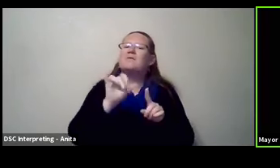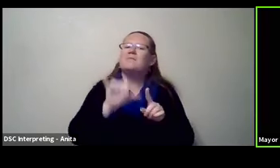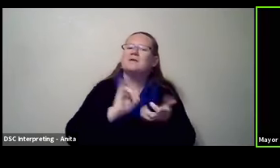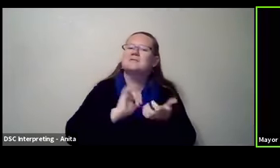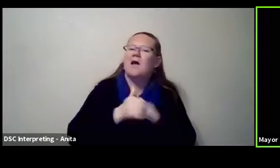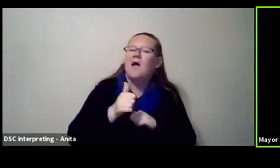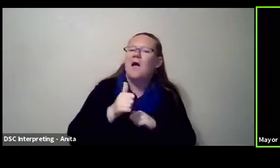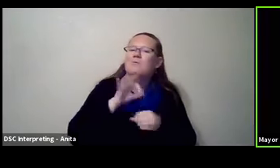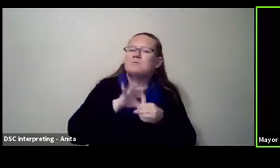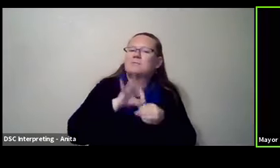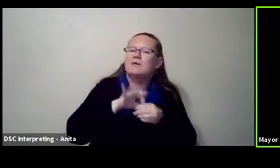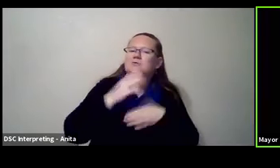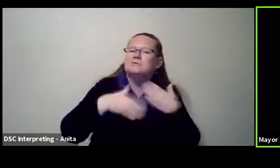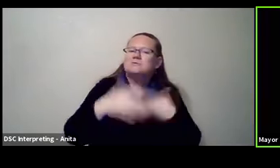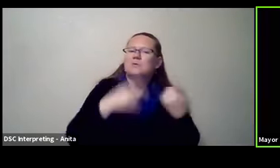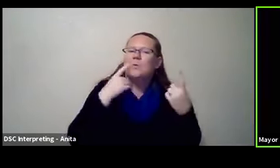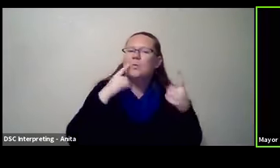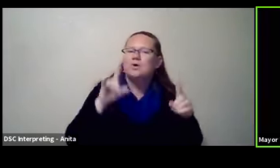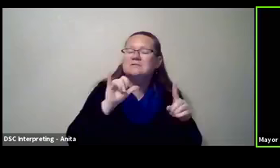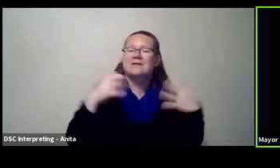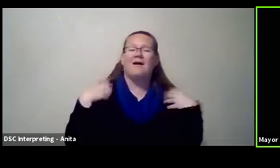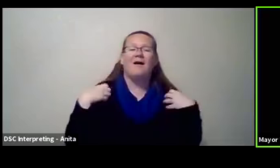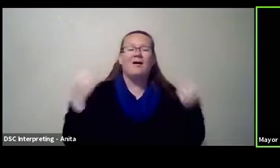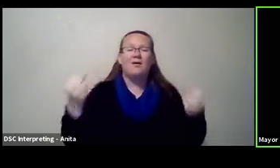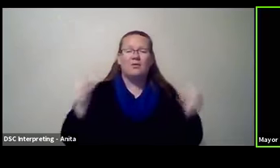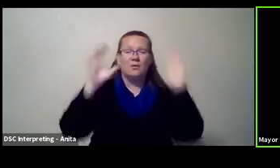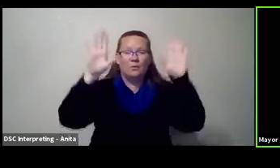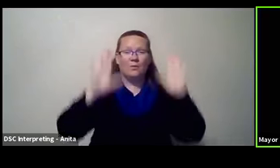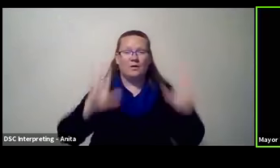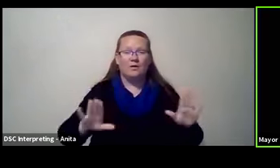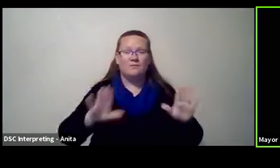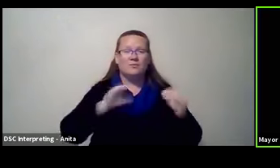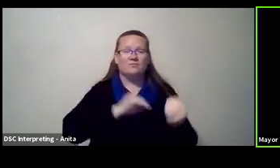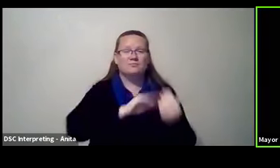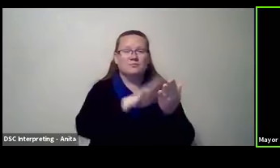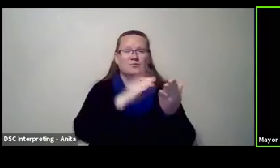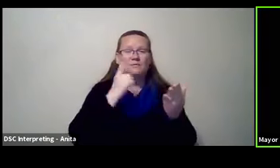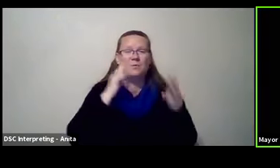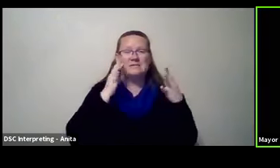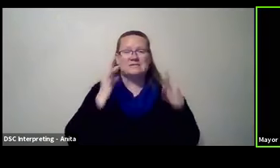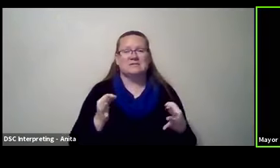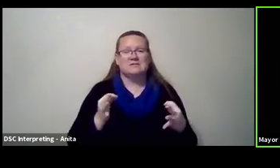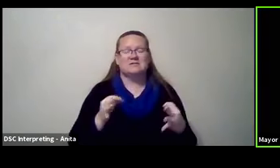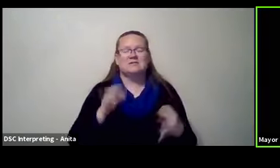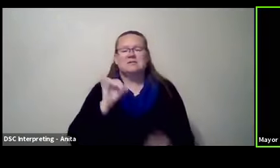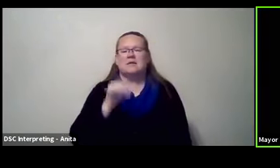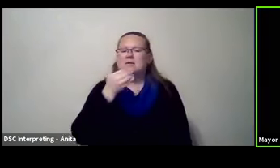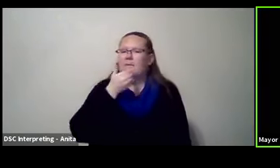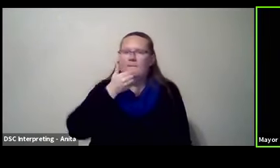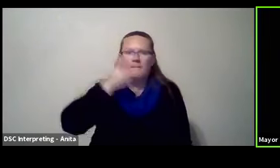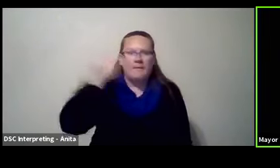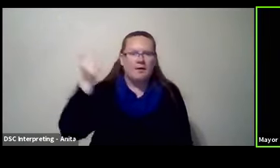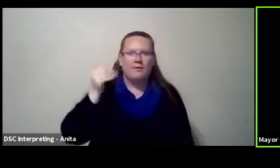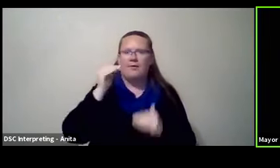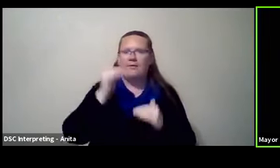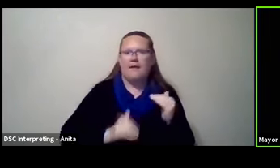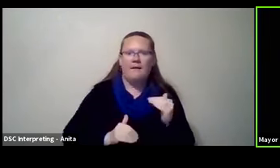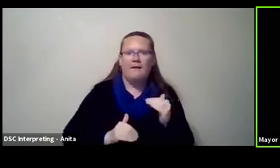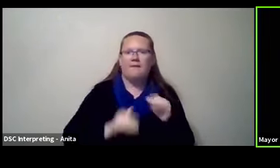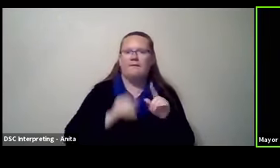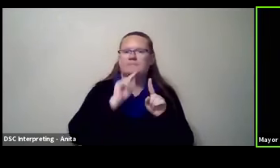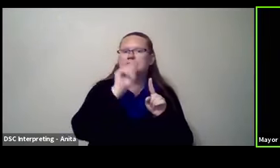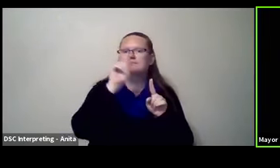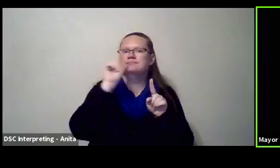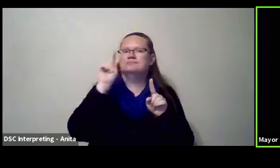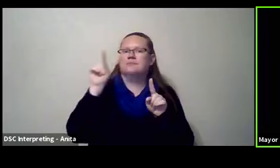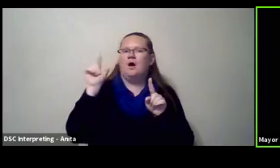This is a healthy, wonderful way to make decisions. And it's a heck of a lot better way to do it than they do in a lot of other parts of